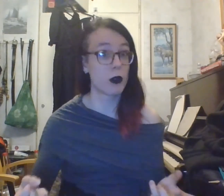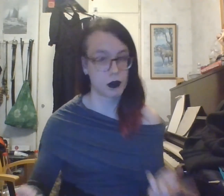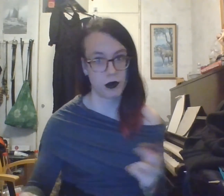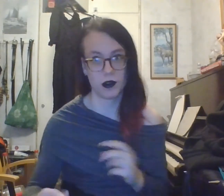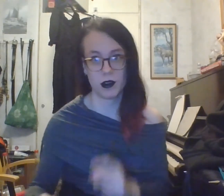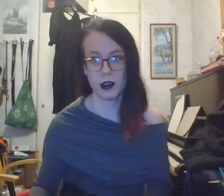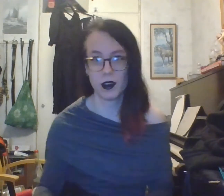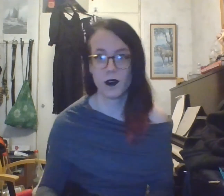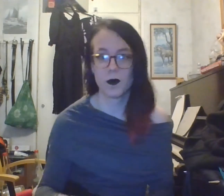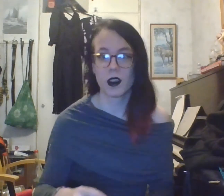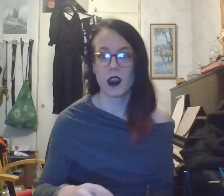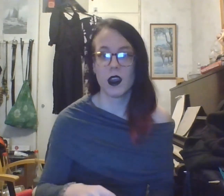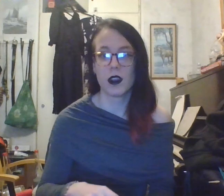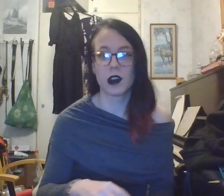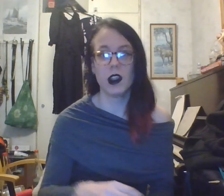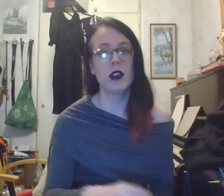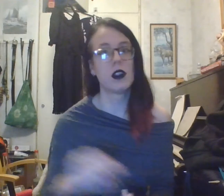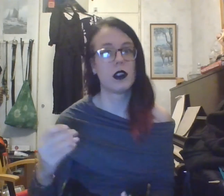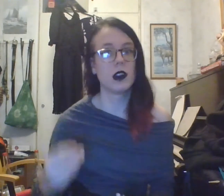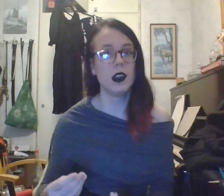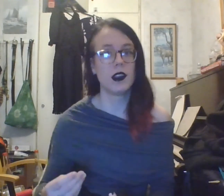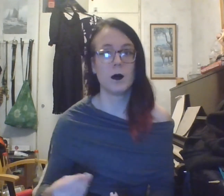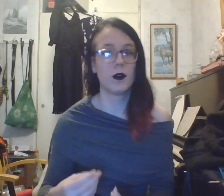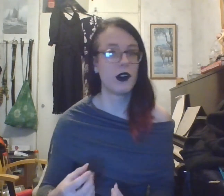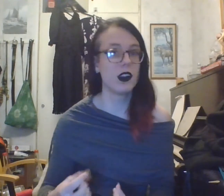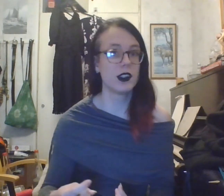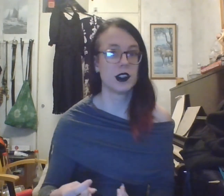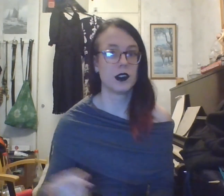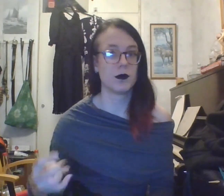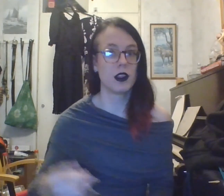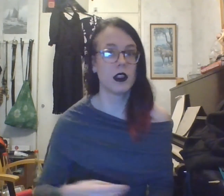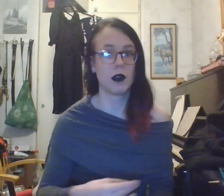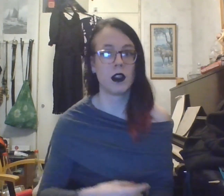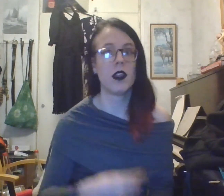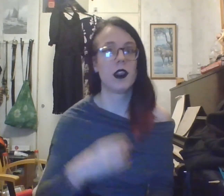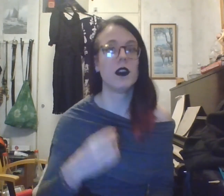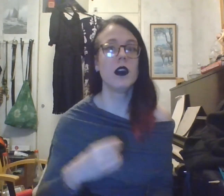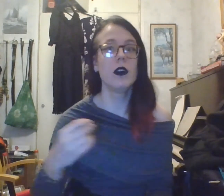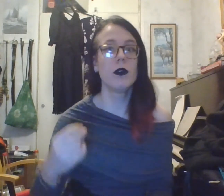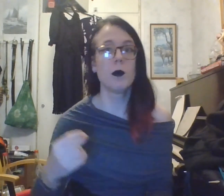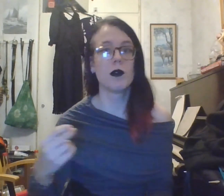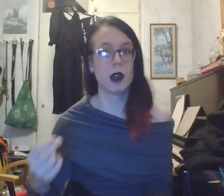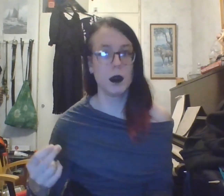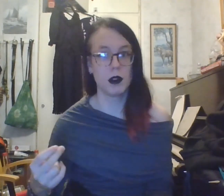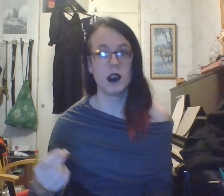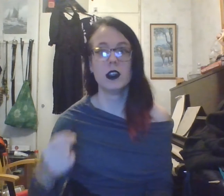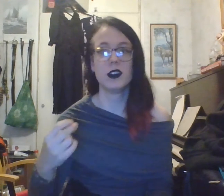one. So, classless society would function under principle that no group of people should have the